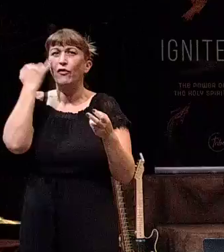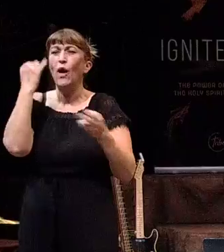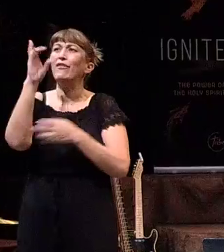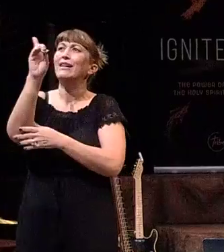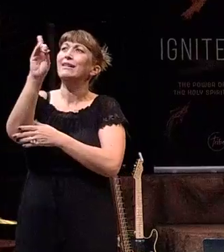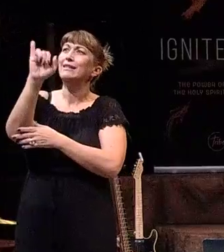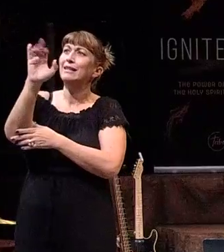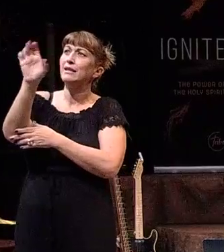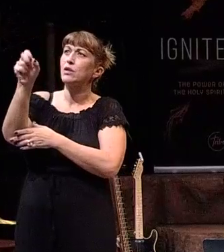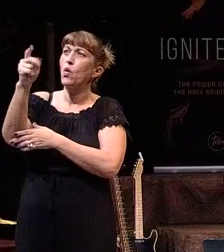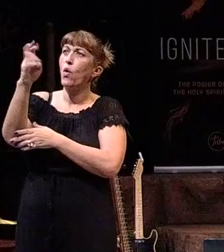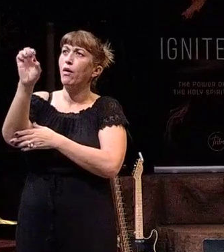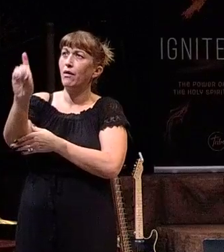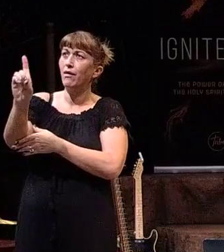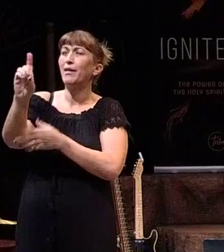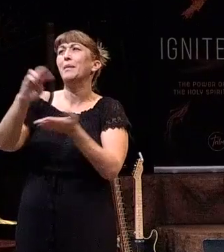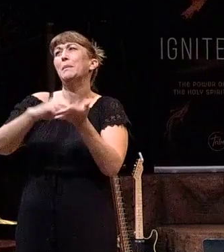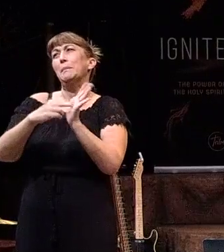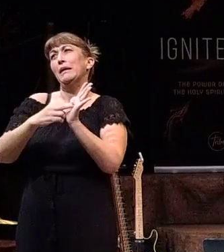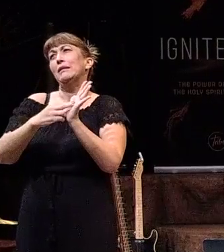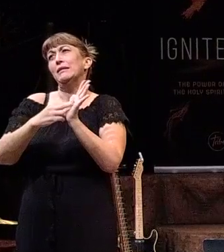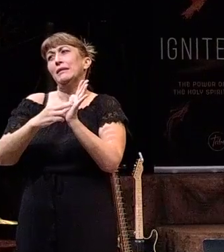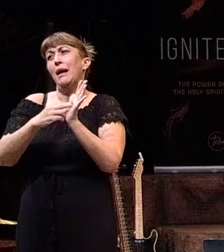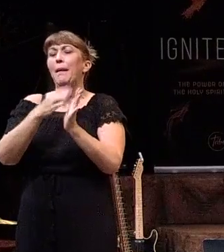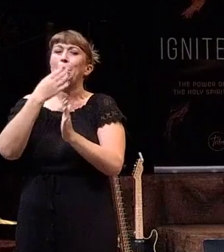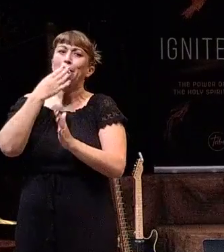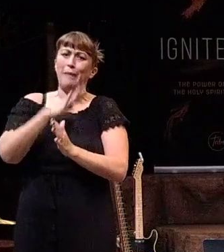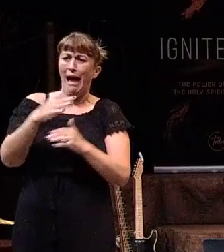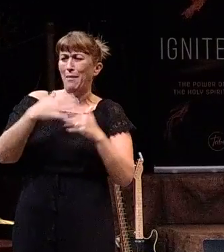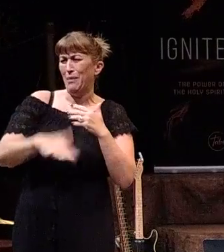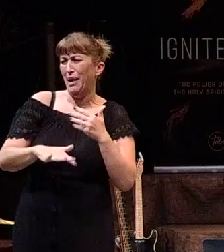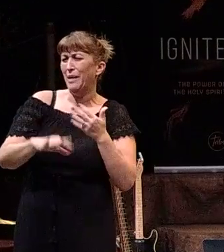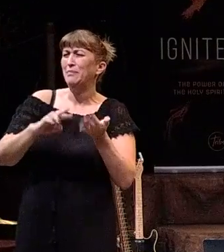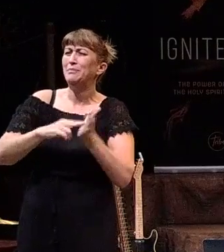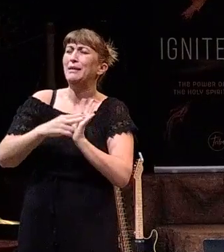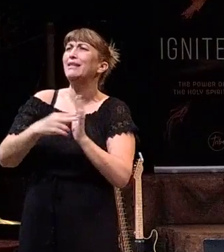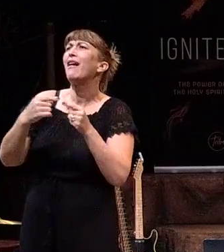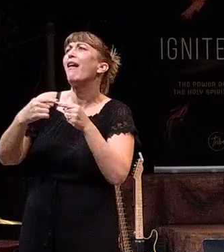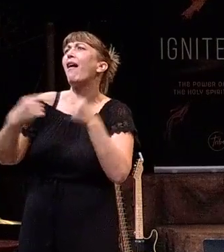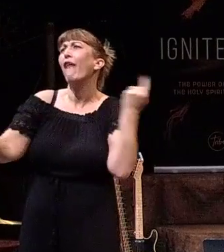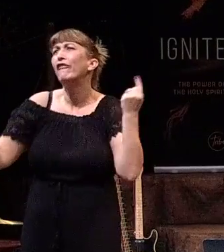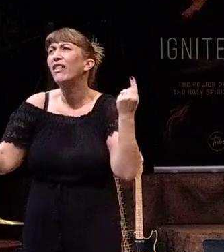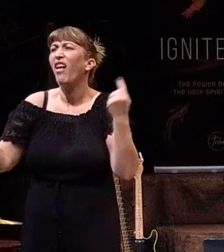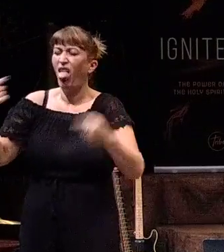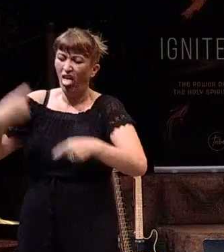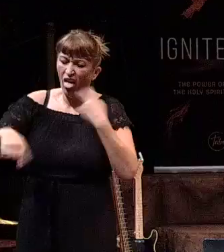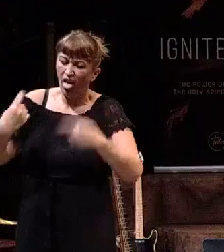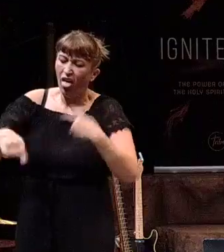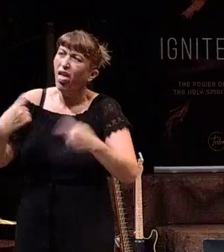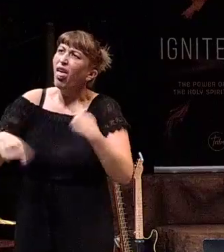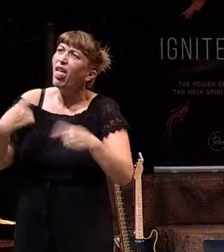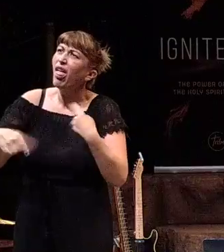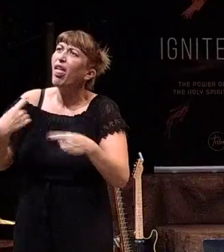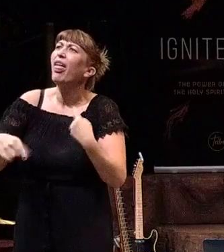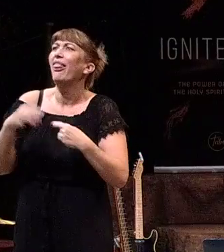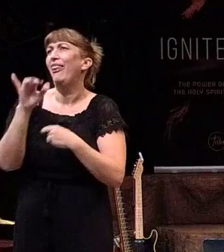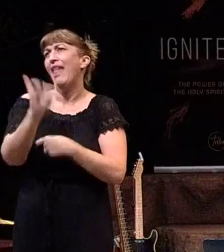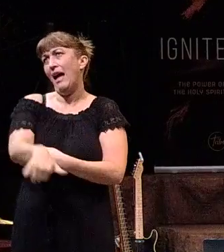discord, that means you have bad blood between you and someone else. Or there's conflict or there's arguing and quarreling.